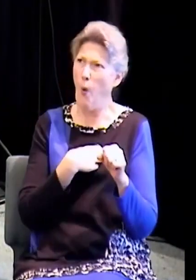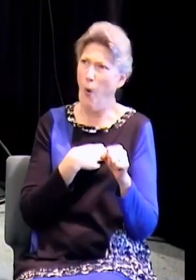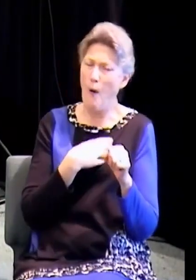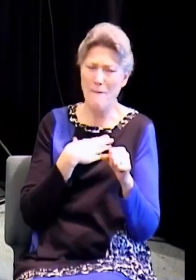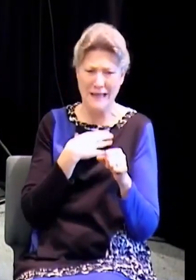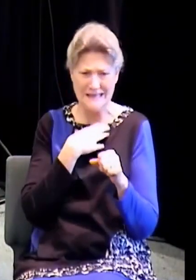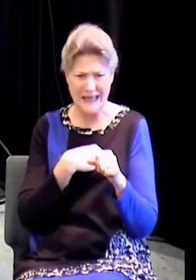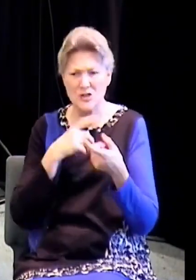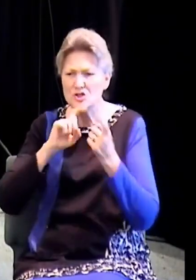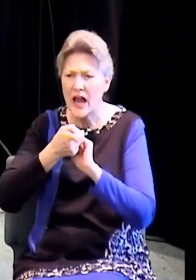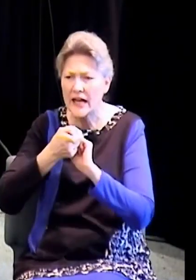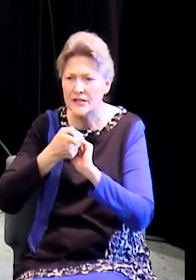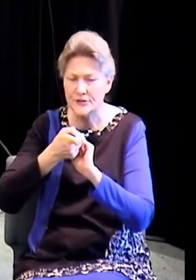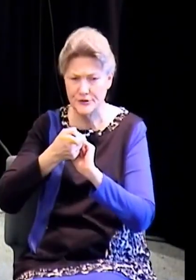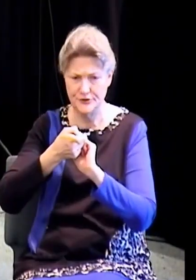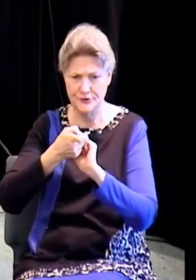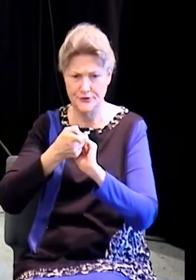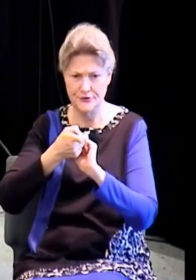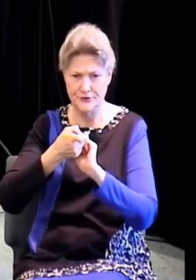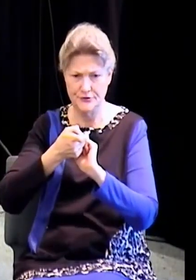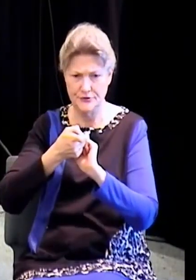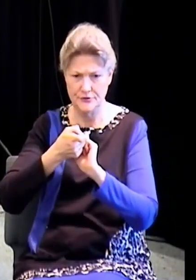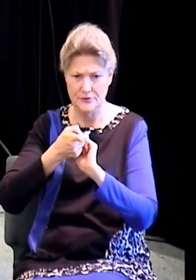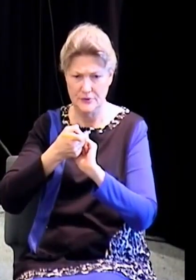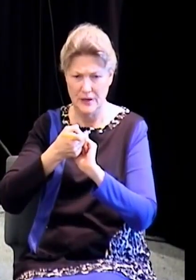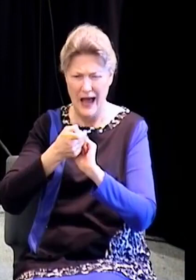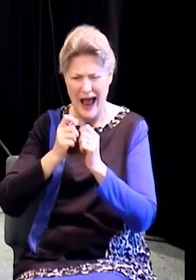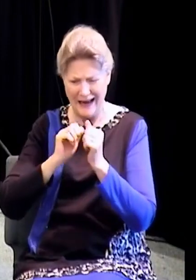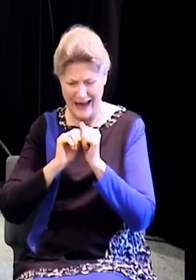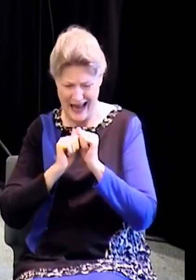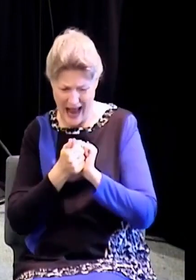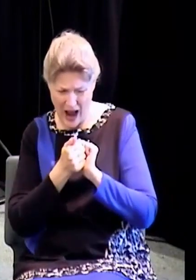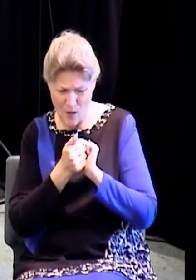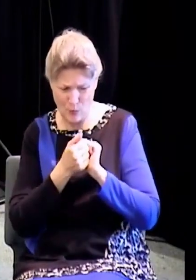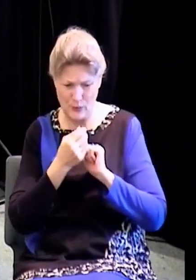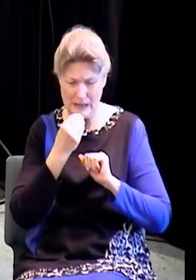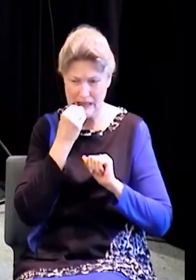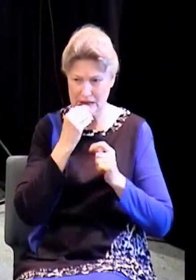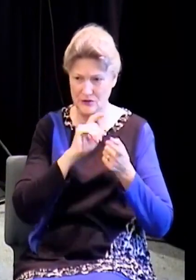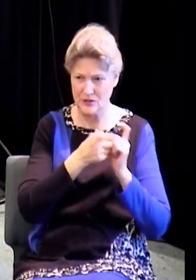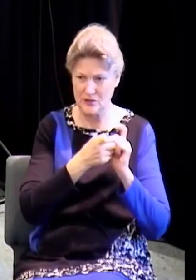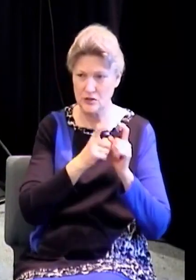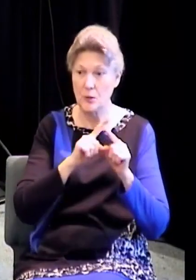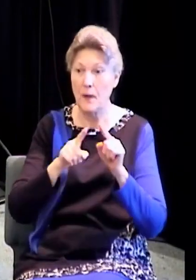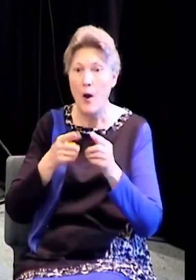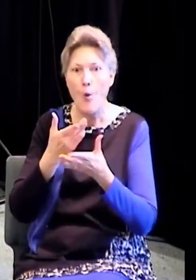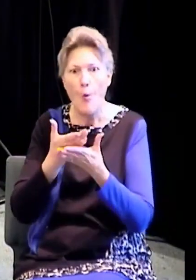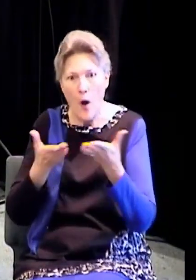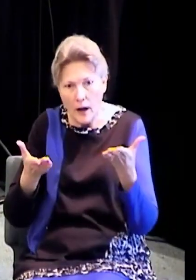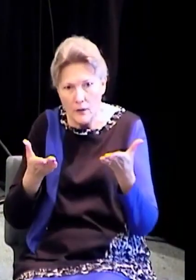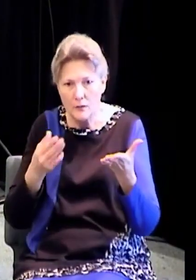hunger changed. Not only how we eat changes, but what we eat changes.